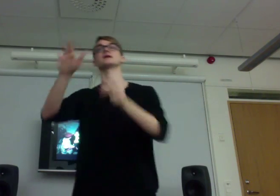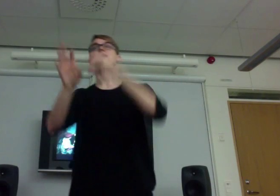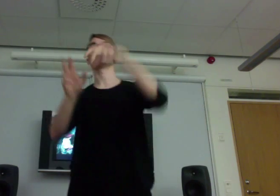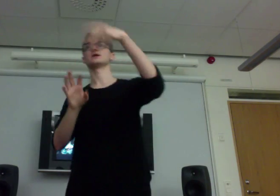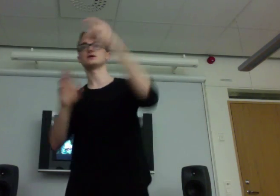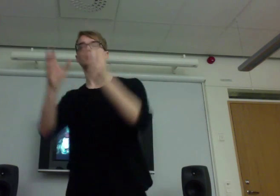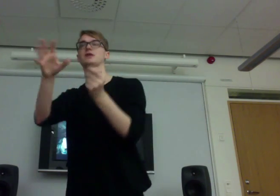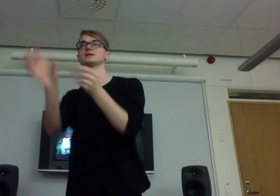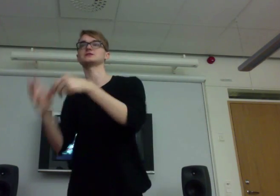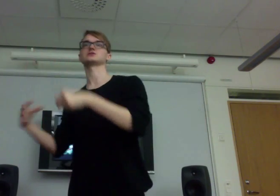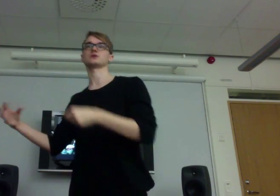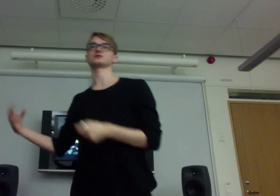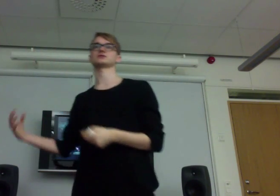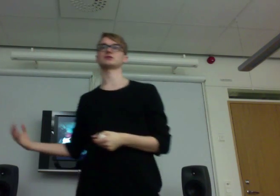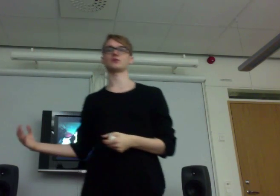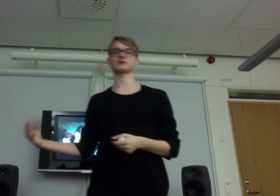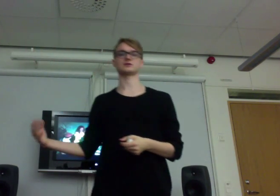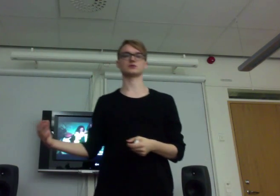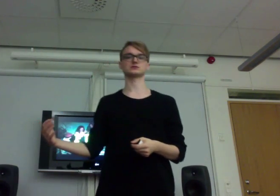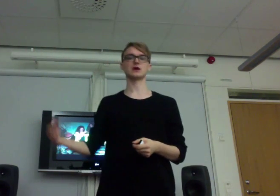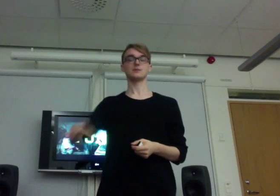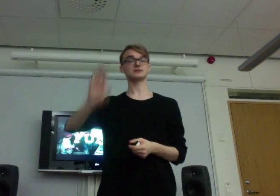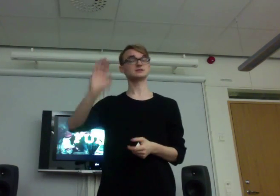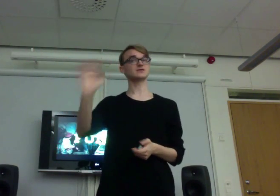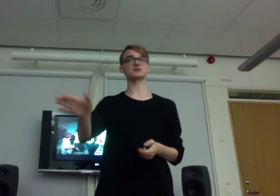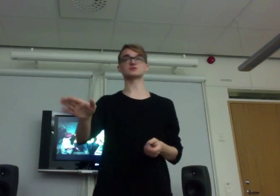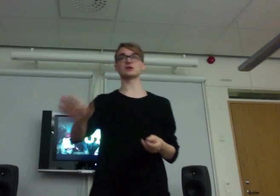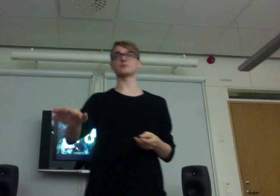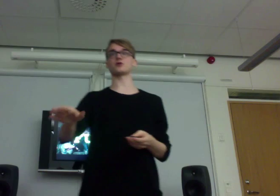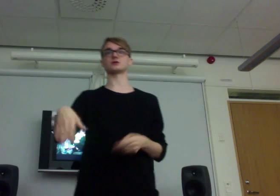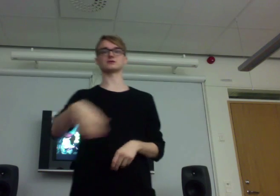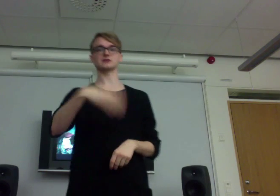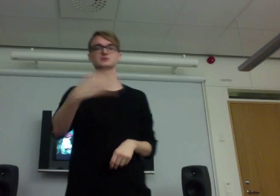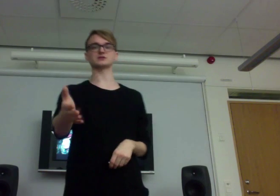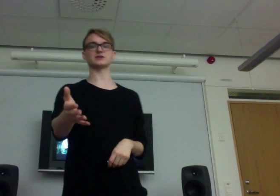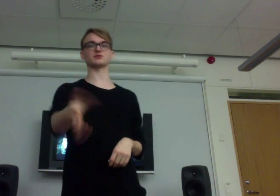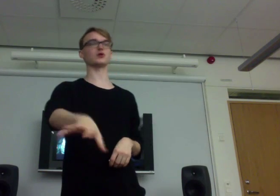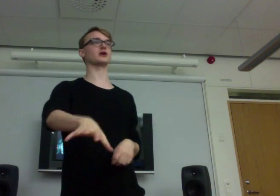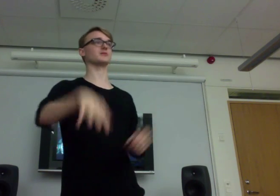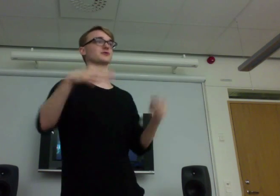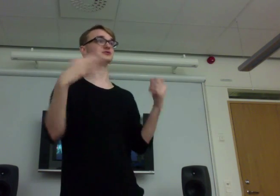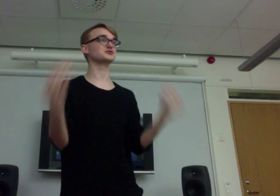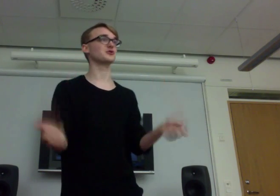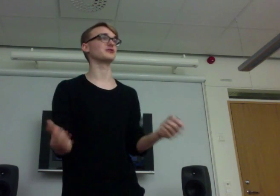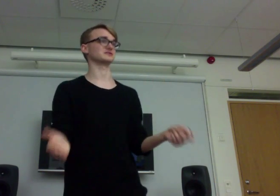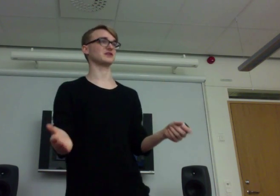that situation in a way that works. But safety is really important, especially if we're talking about stronger stuff.